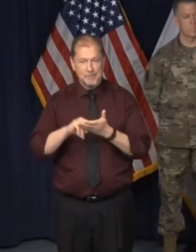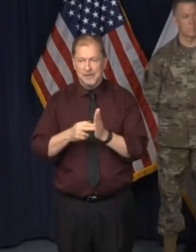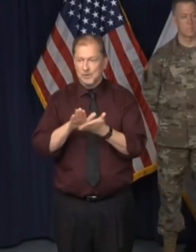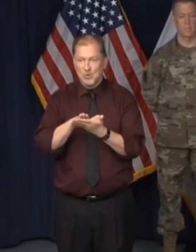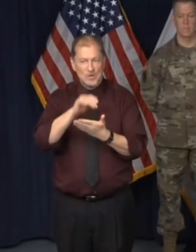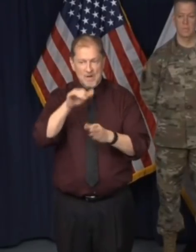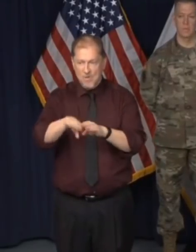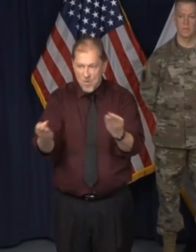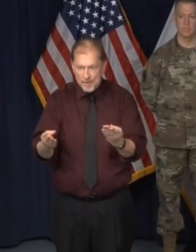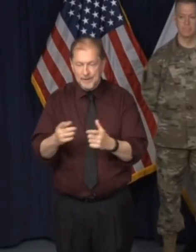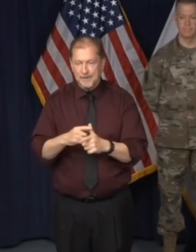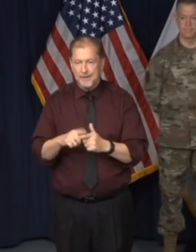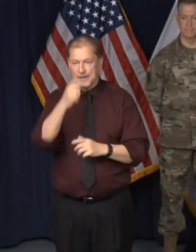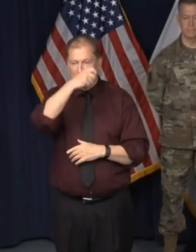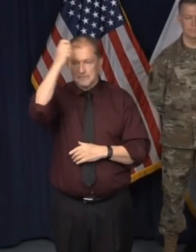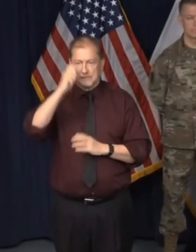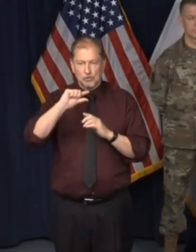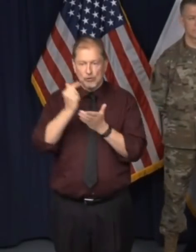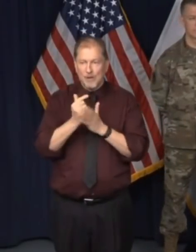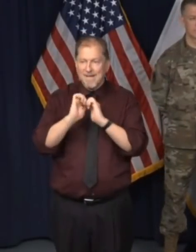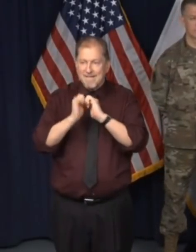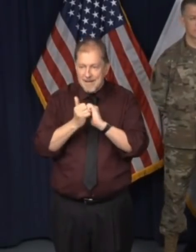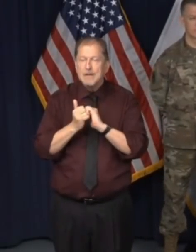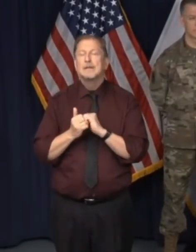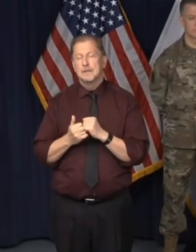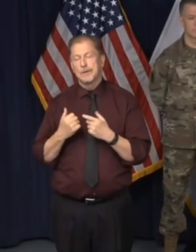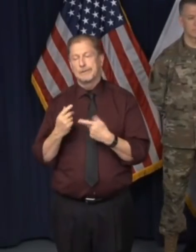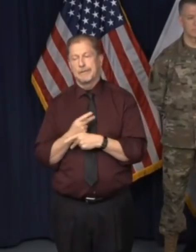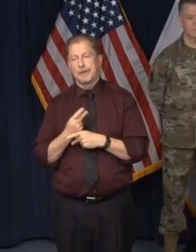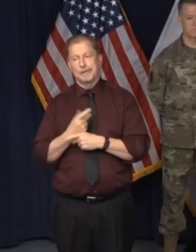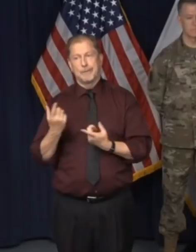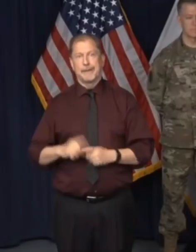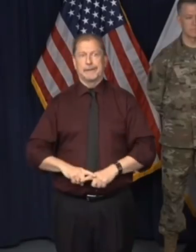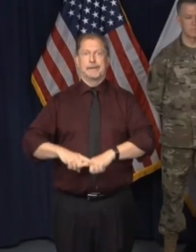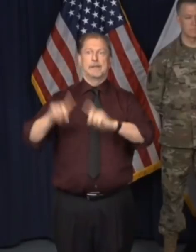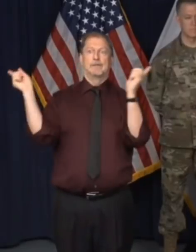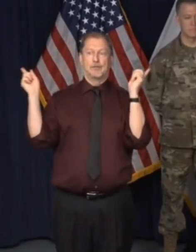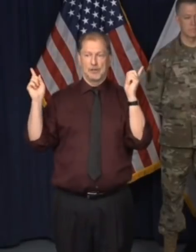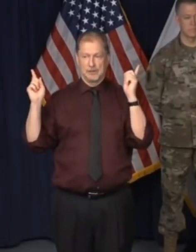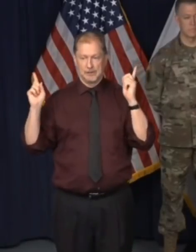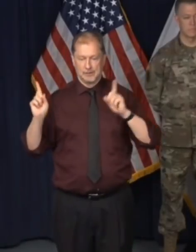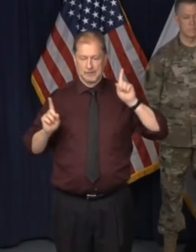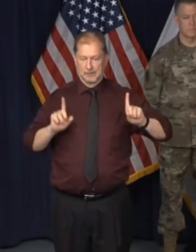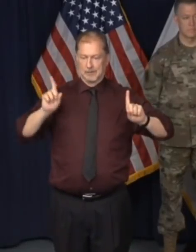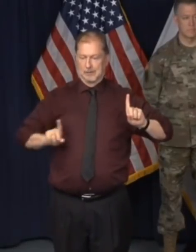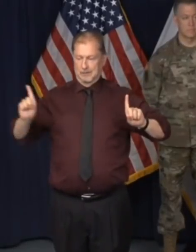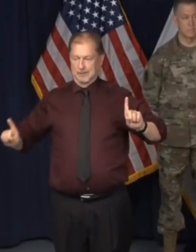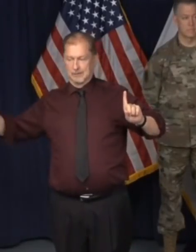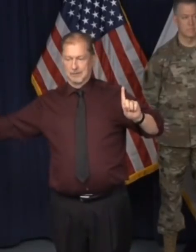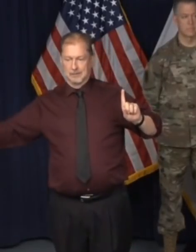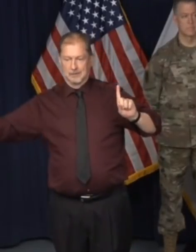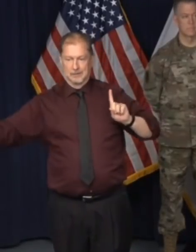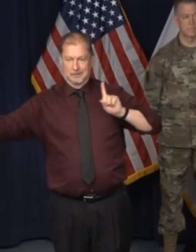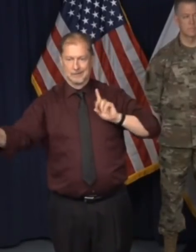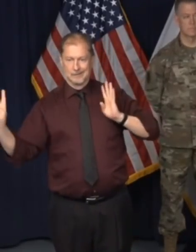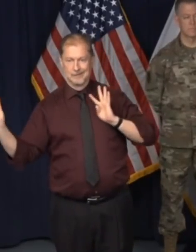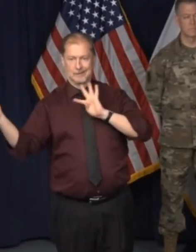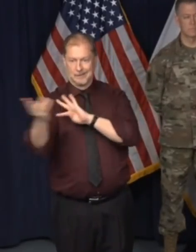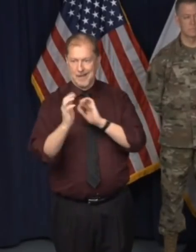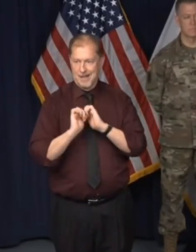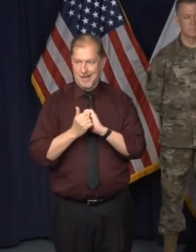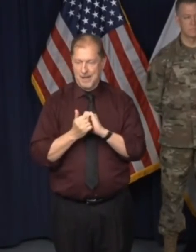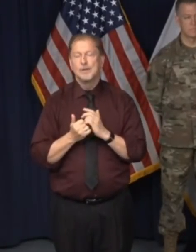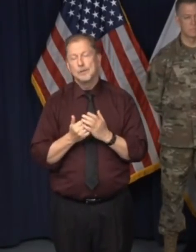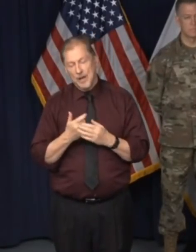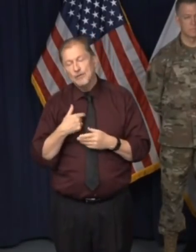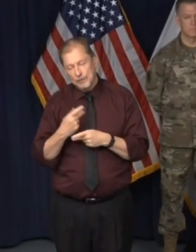we'll be looking at something, uh, that's radically different than a normal graduation. But we want to make it, you know, as best we can. I know how important